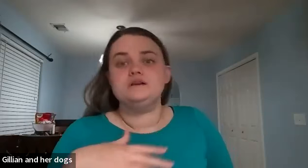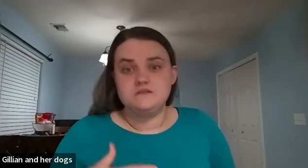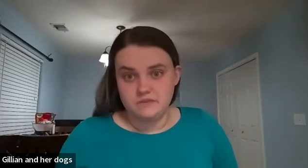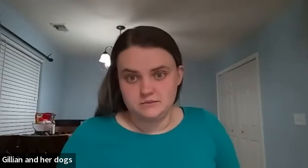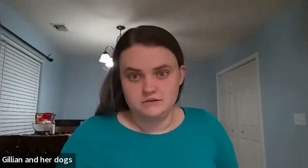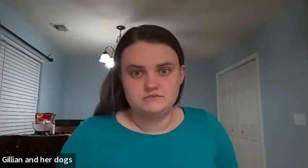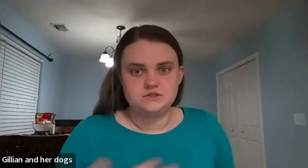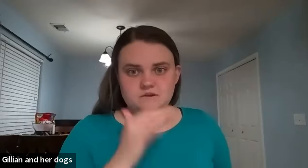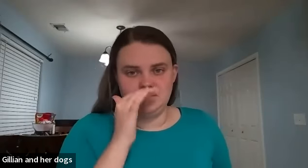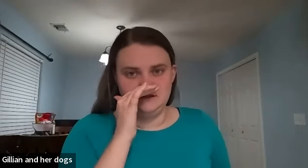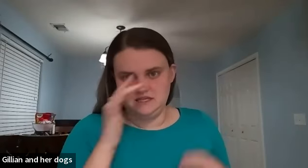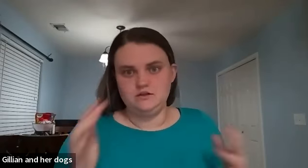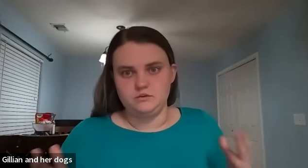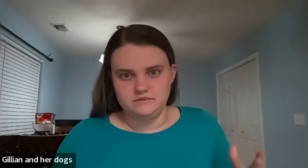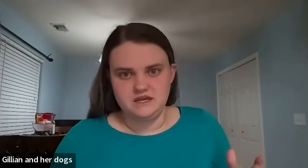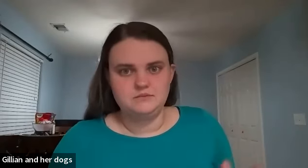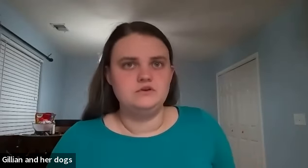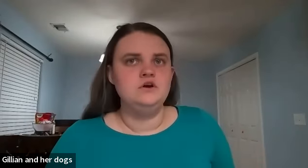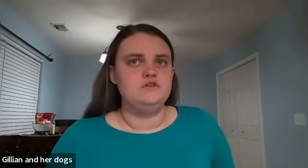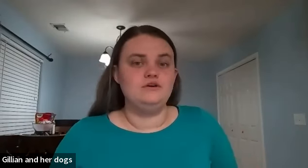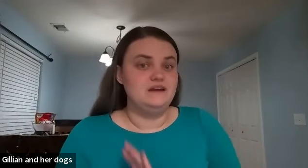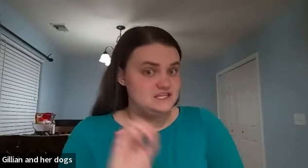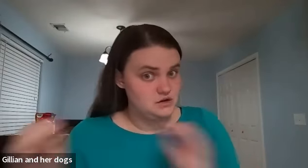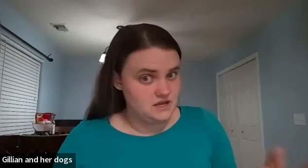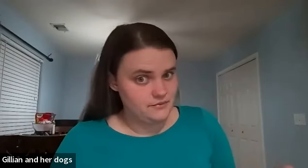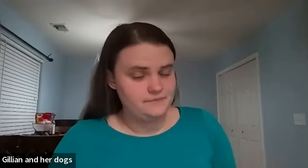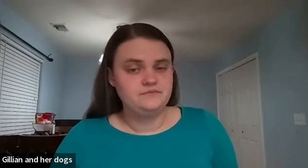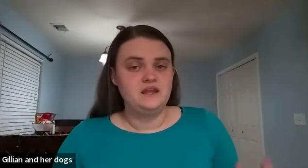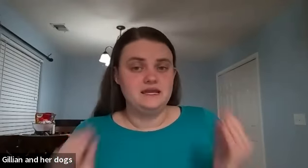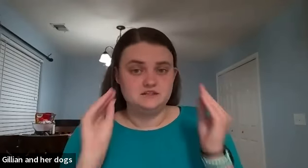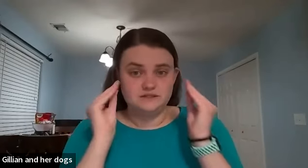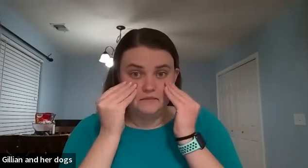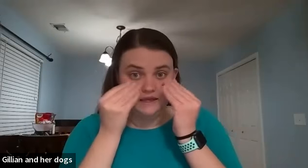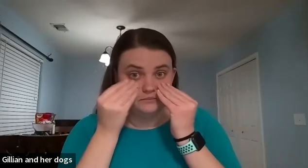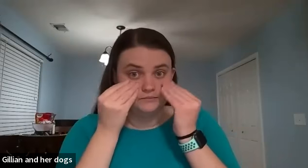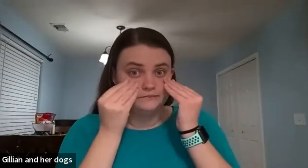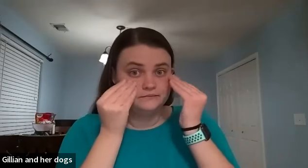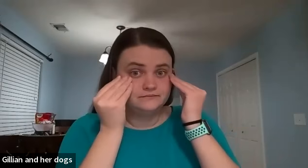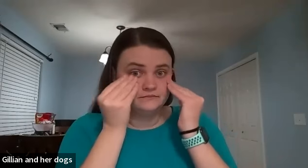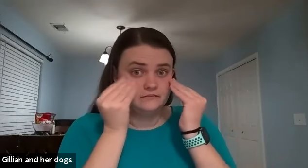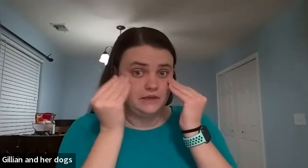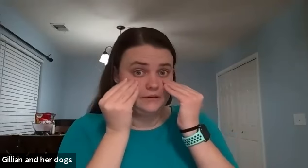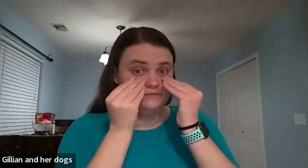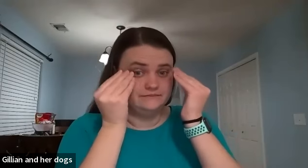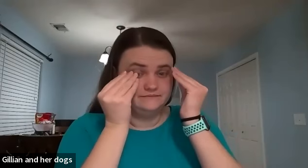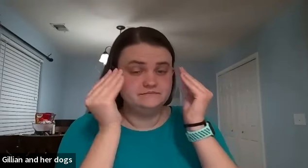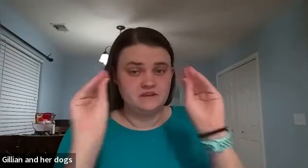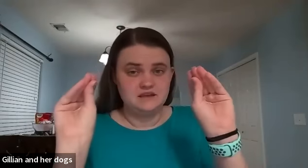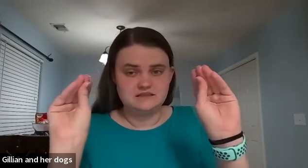who has all the makeup on or something like that you just say the girl with the makeup or girl who has no makeup on and so it's makeup makeup it's